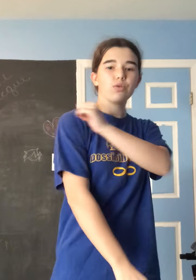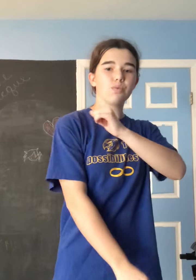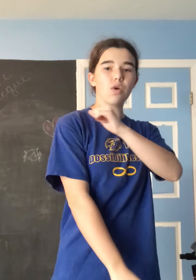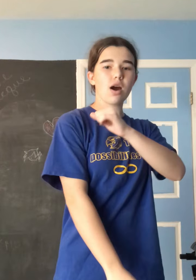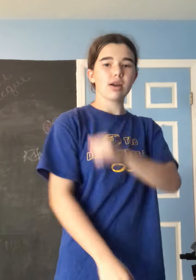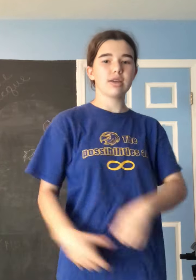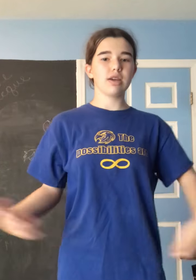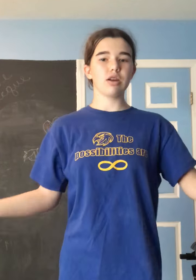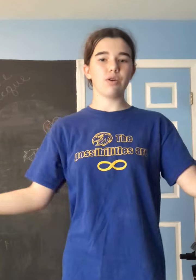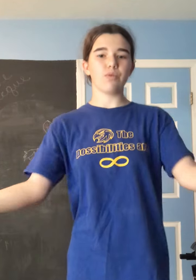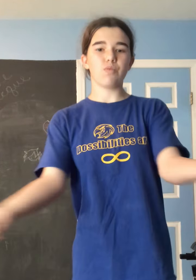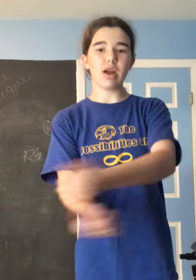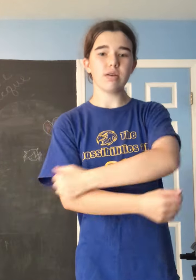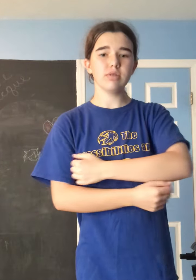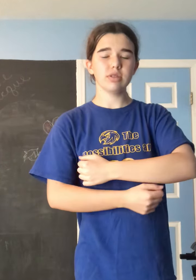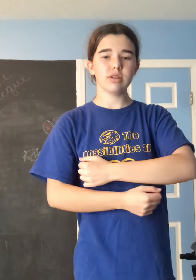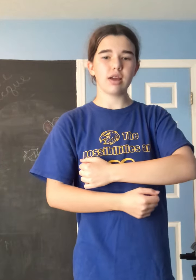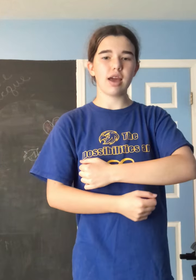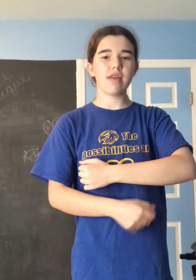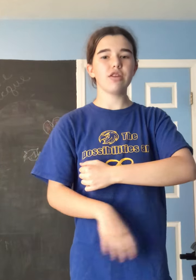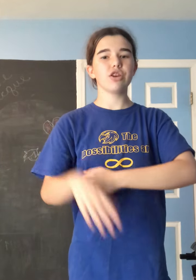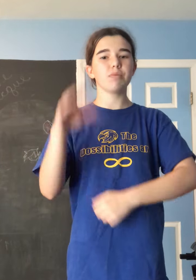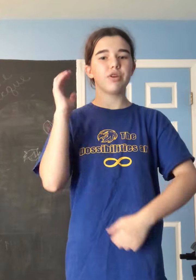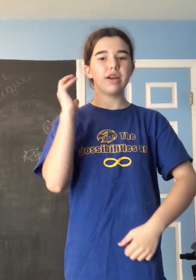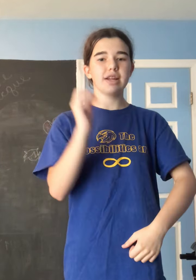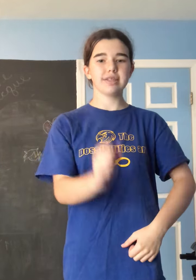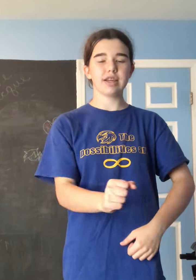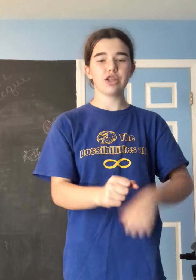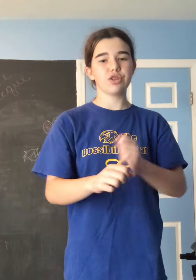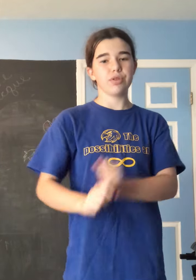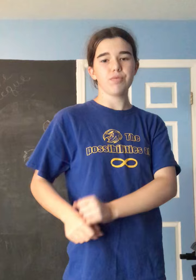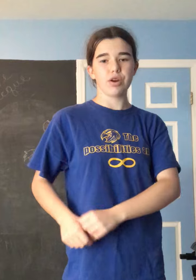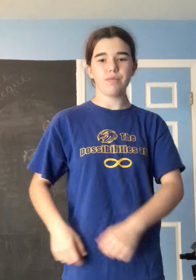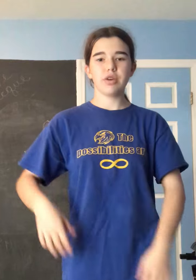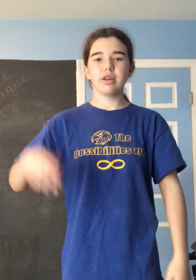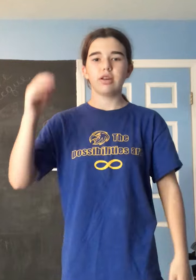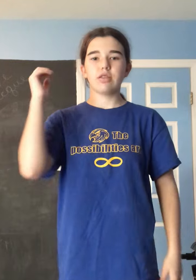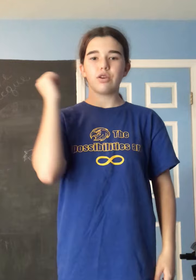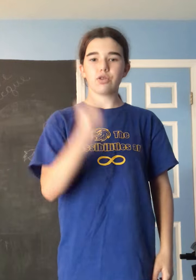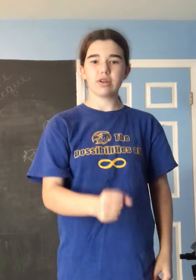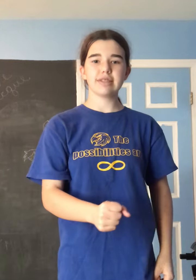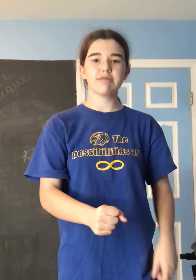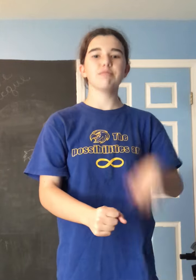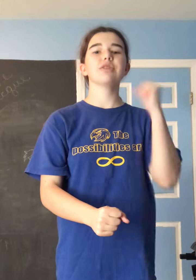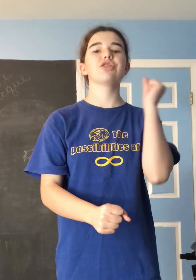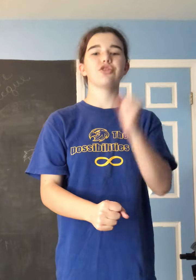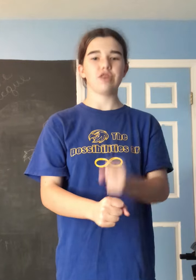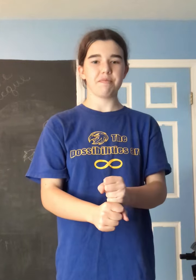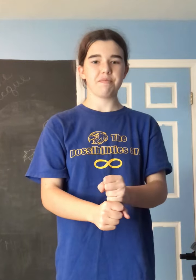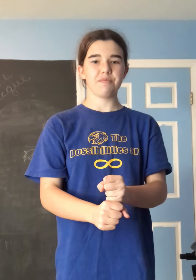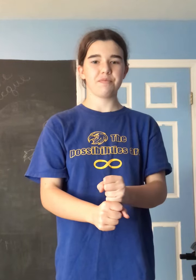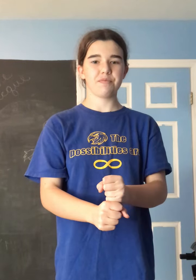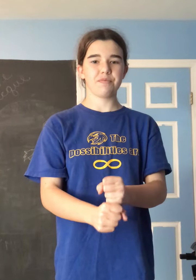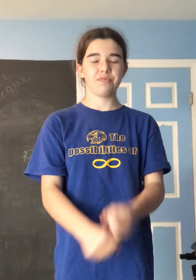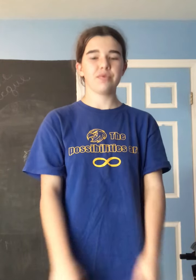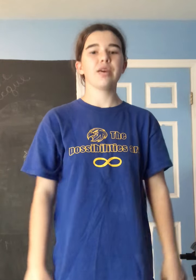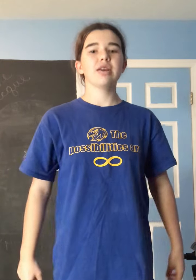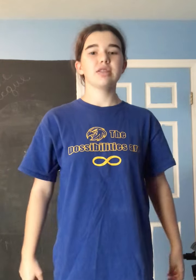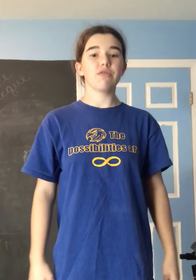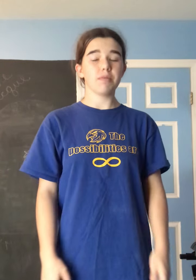rocking around, and then you're going to put your hands like you're doing the row, the Christmas tree. So from the